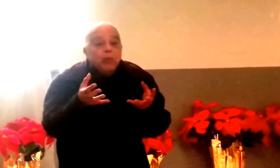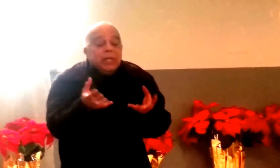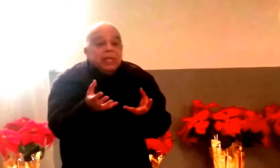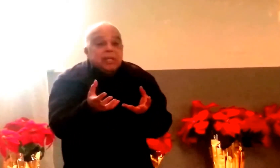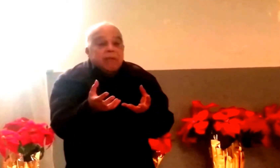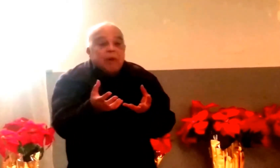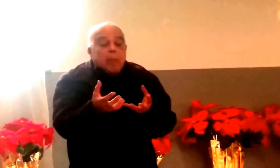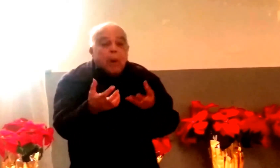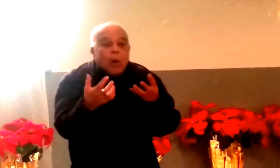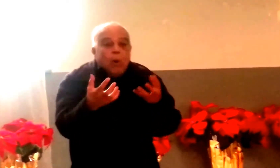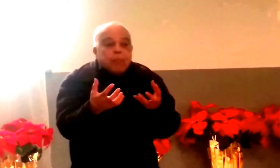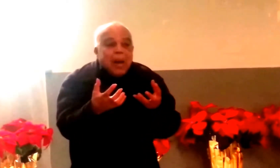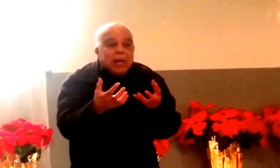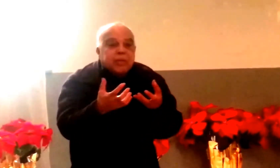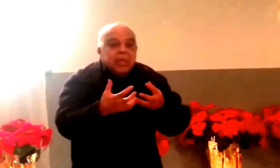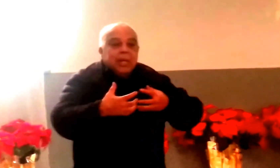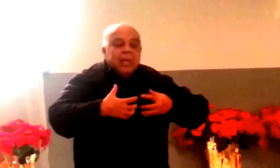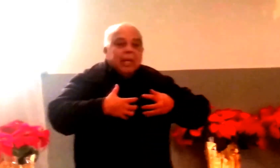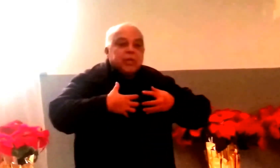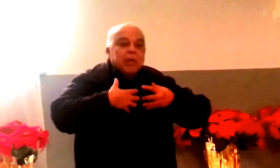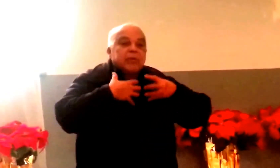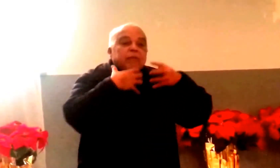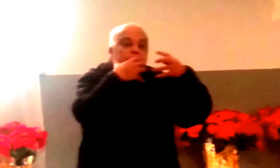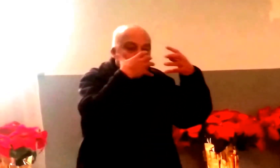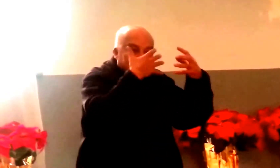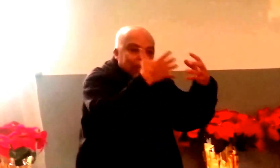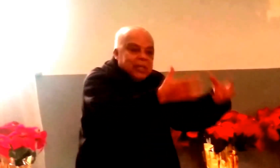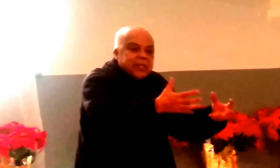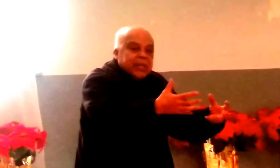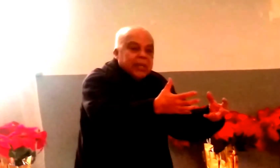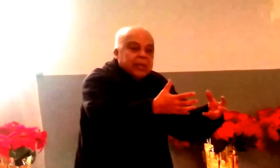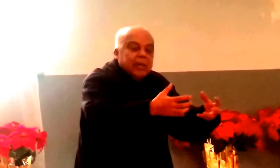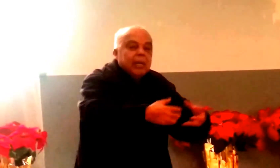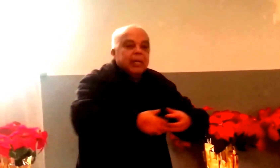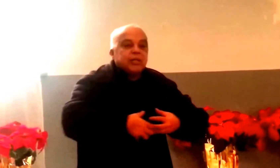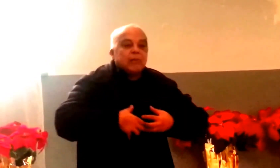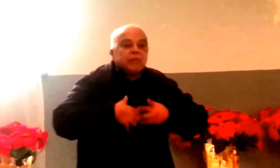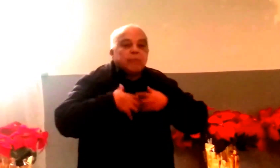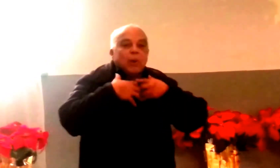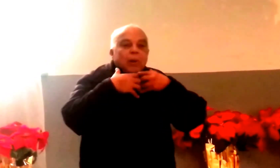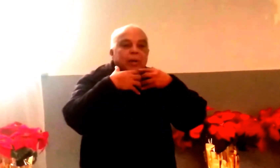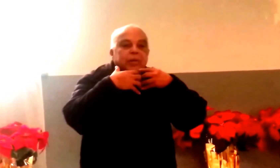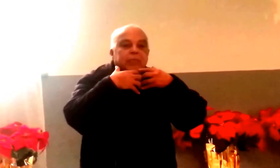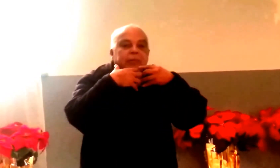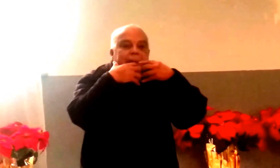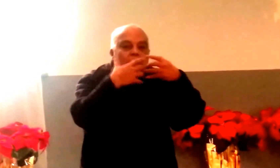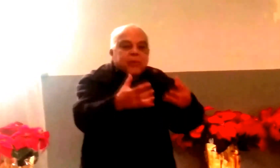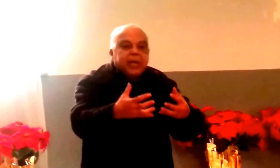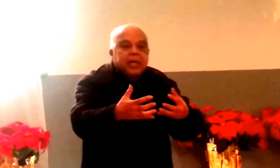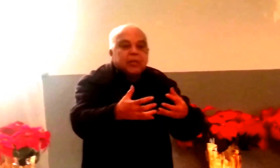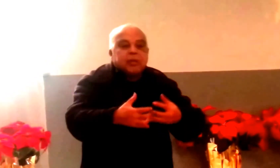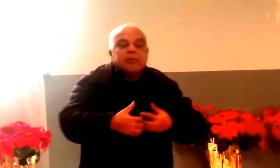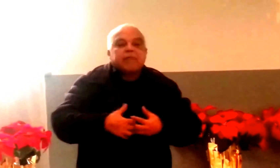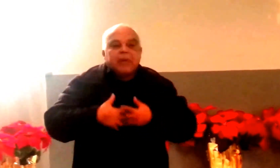We need to develop our own policy in terms of policing, in terms of health care, in terms of